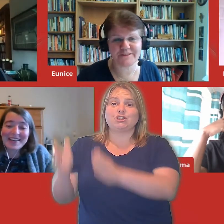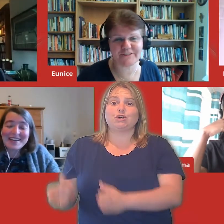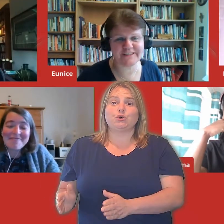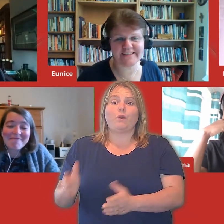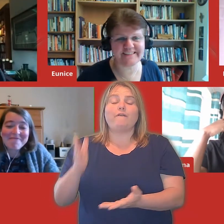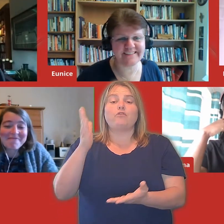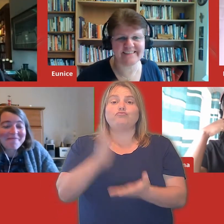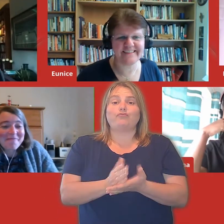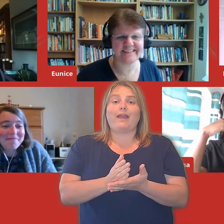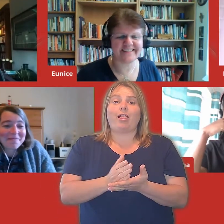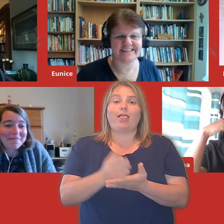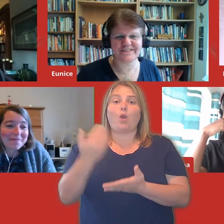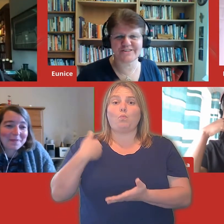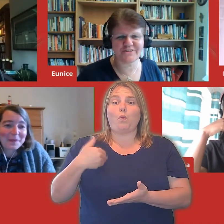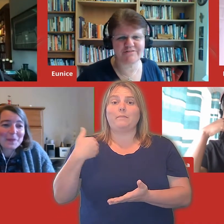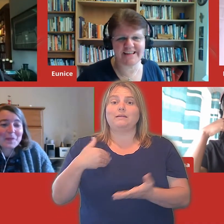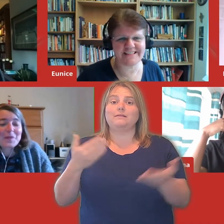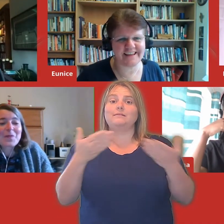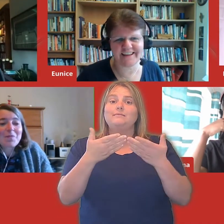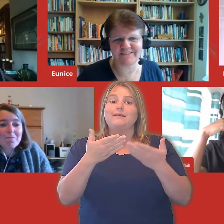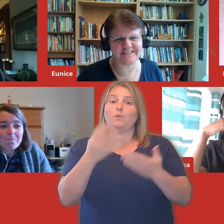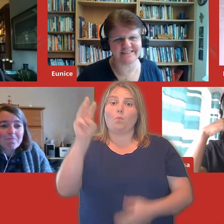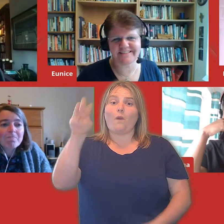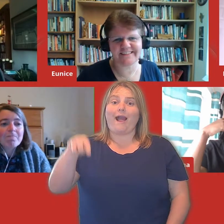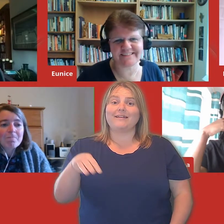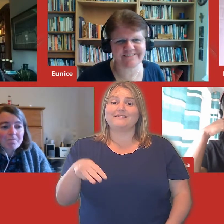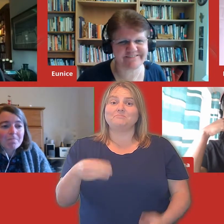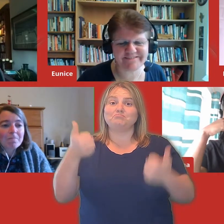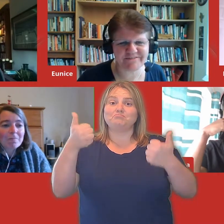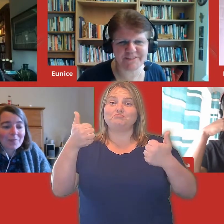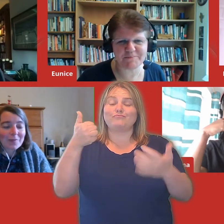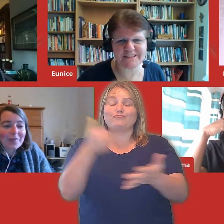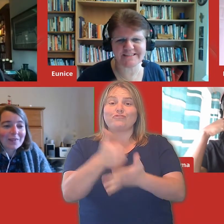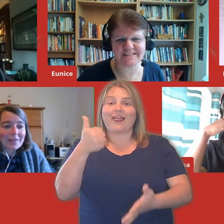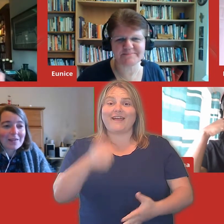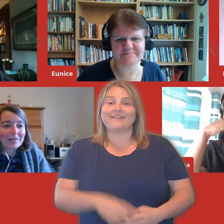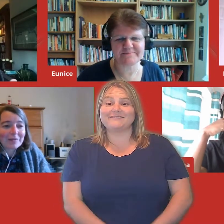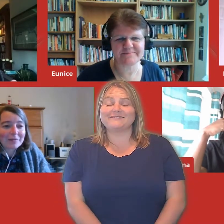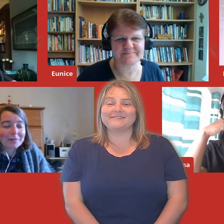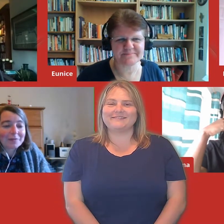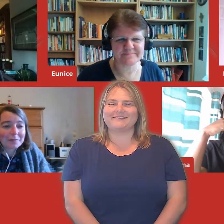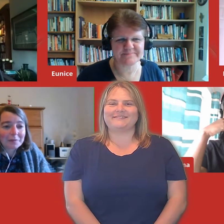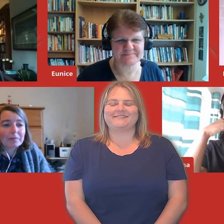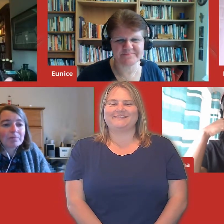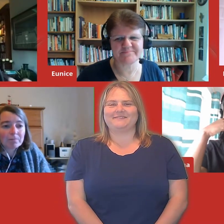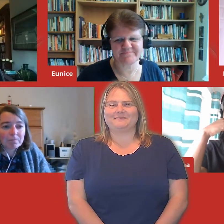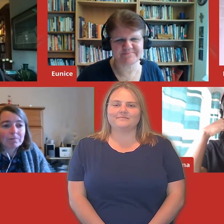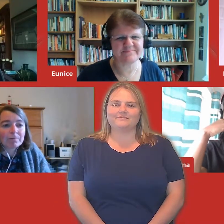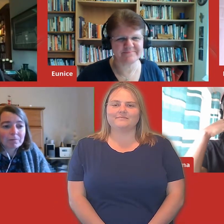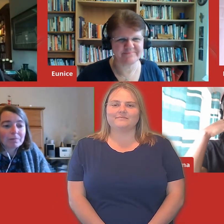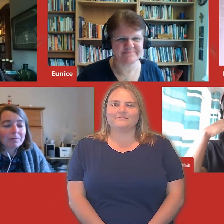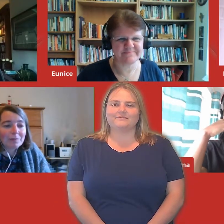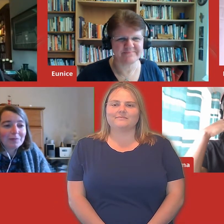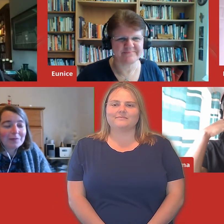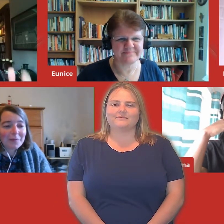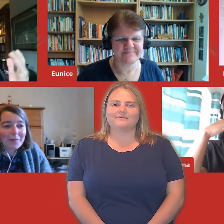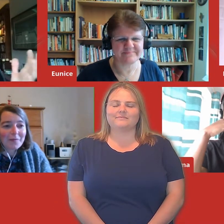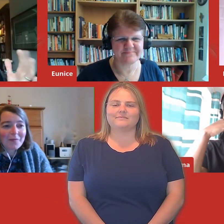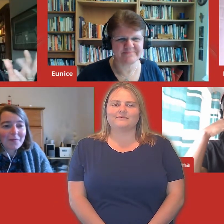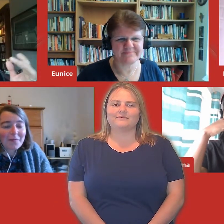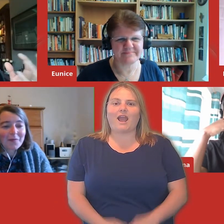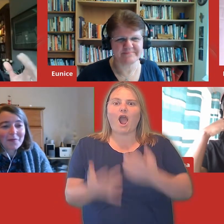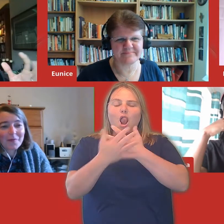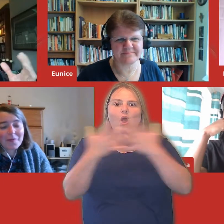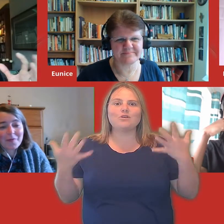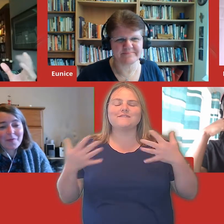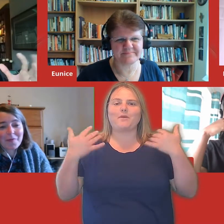God. Wonderful. Wow. That's just great to hear, isn't it? I love that. I love all these pioneering leaders. And I'm reading this book right now, one